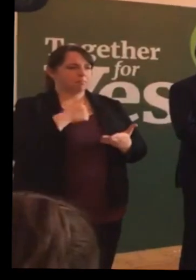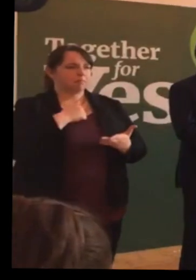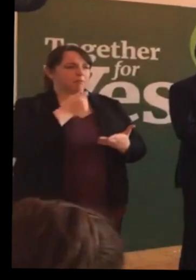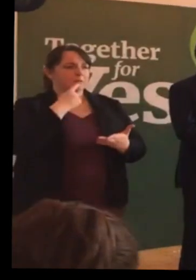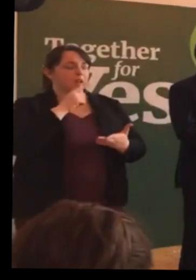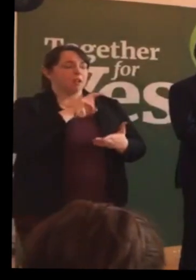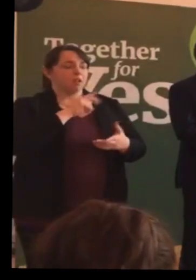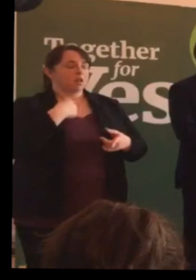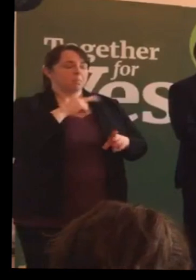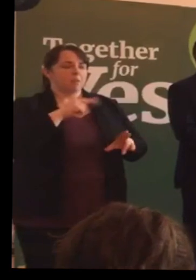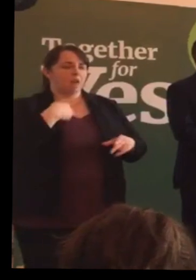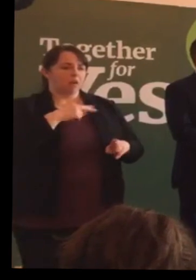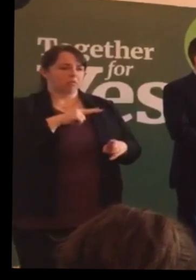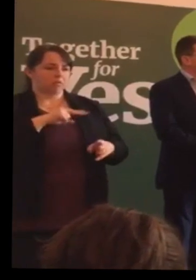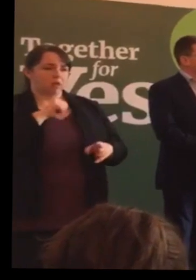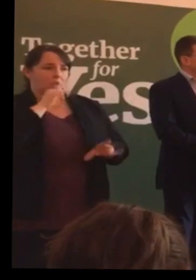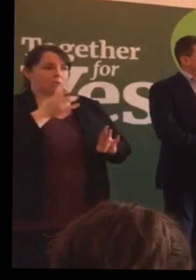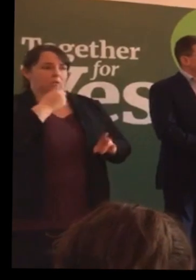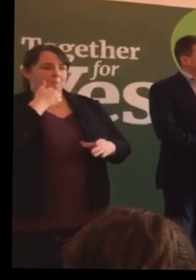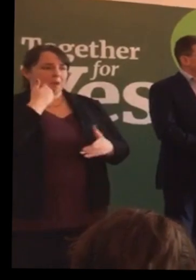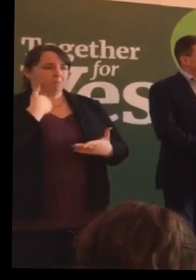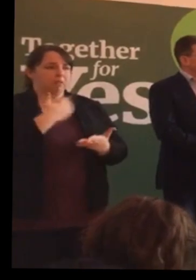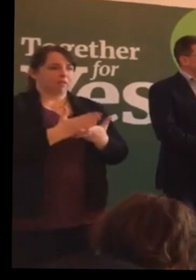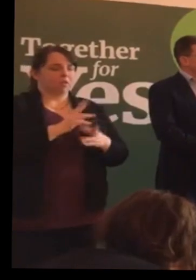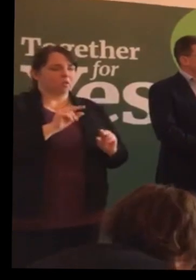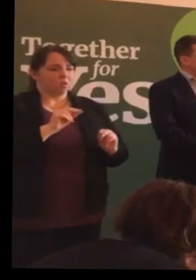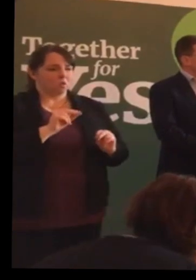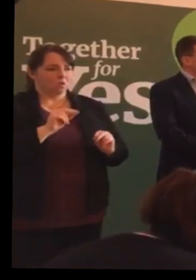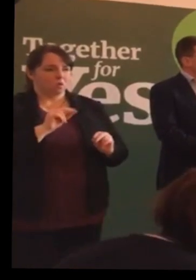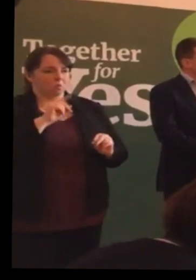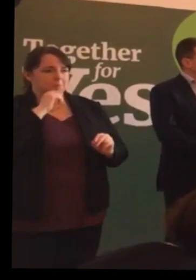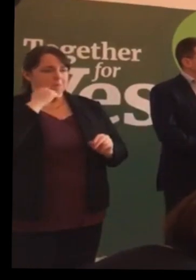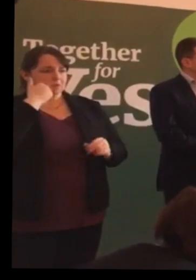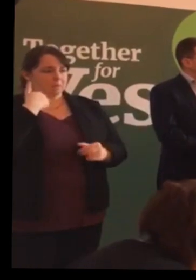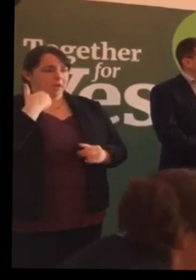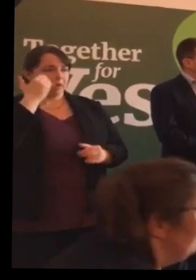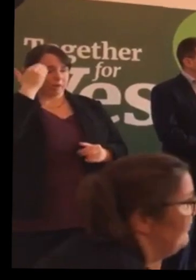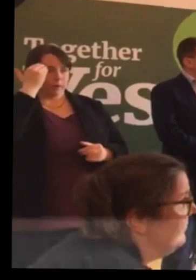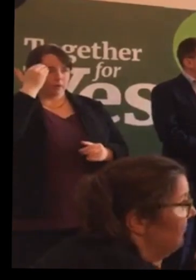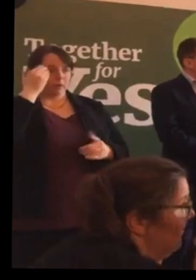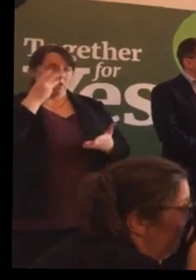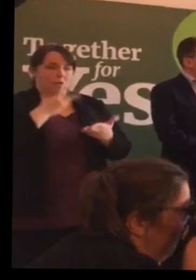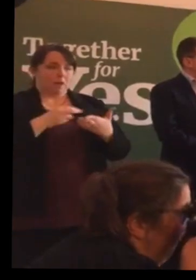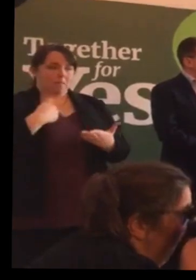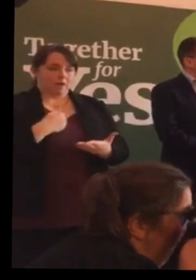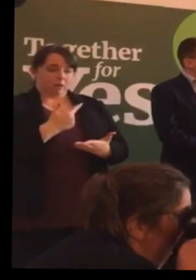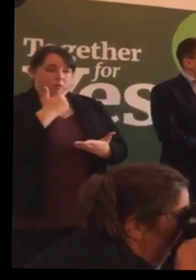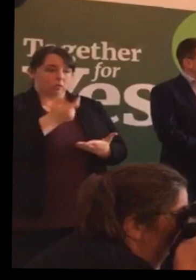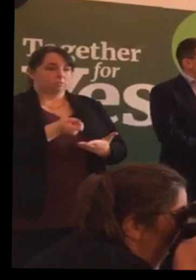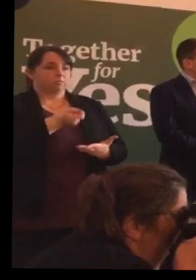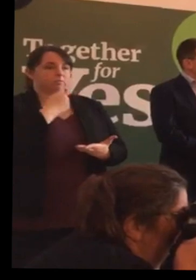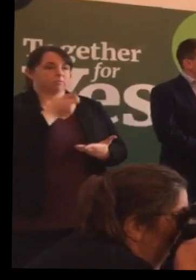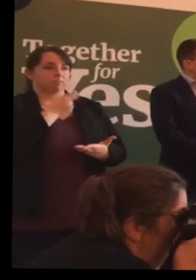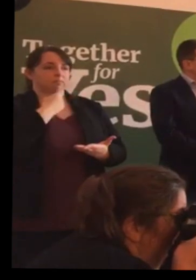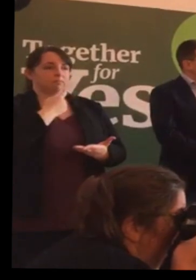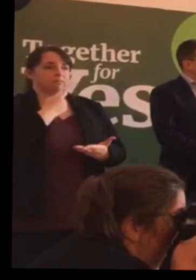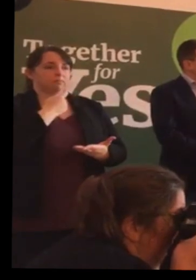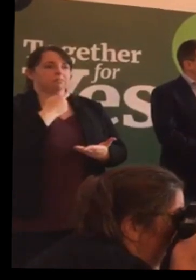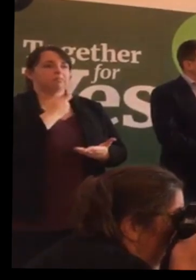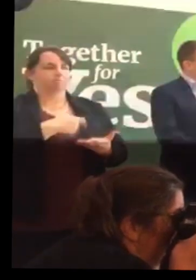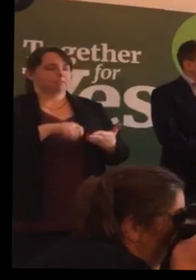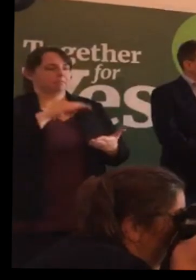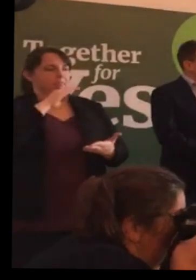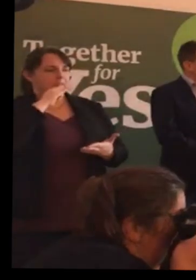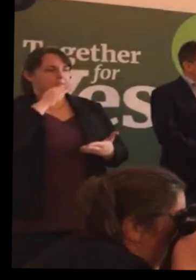in my mind that it was the right thing to do for me, but because I knew that once I took these two tablets, that there